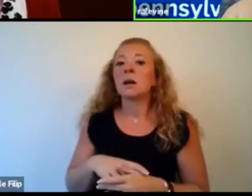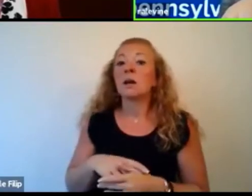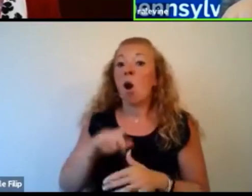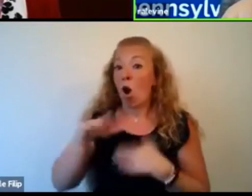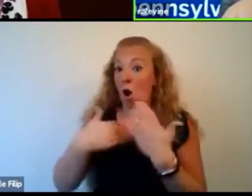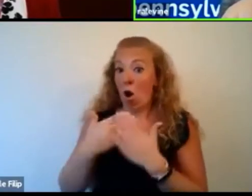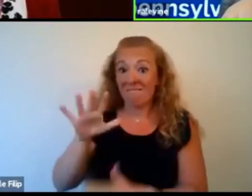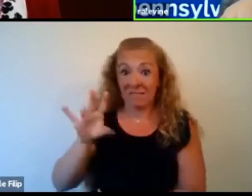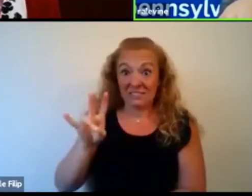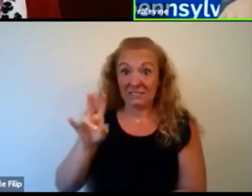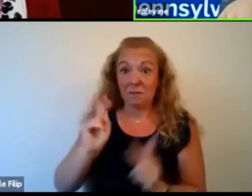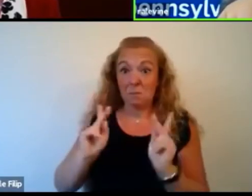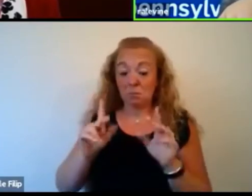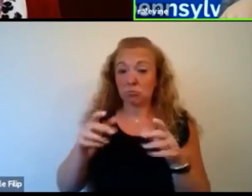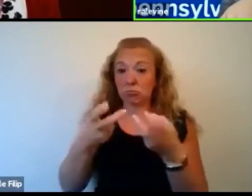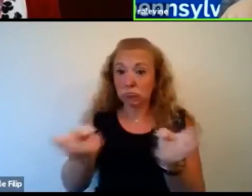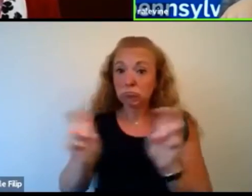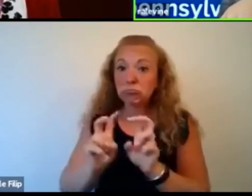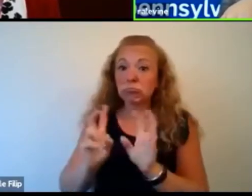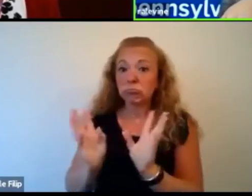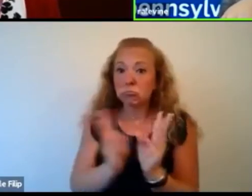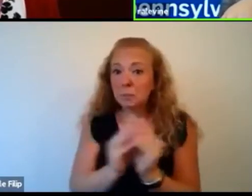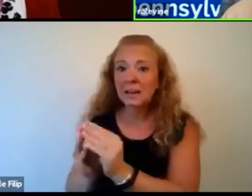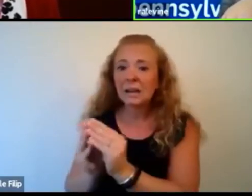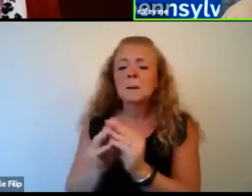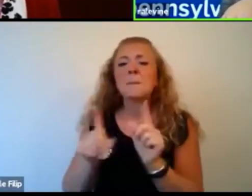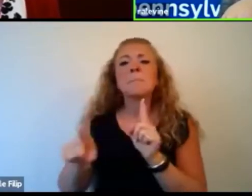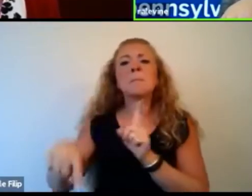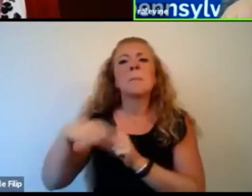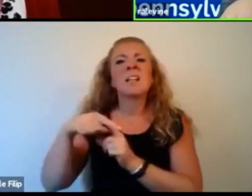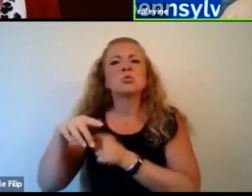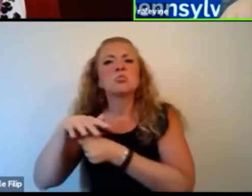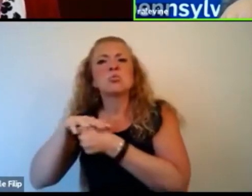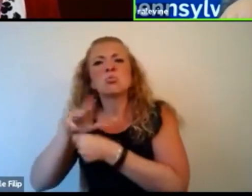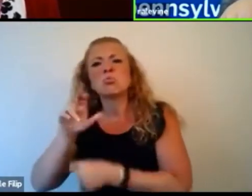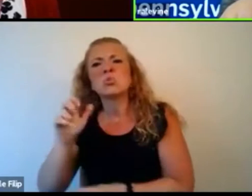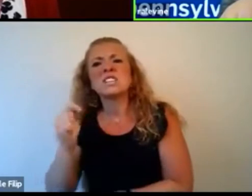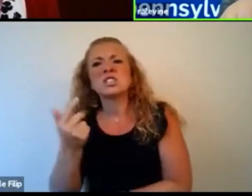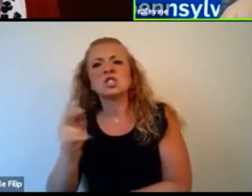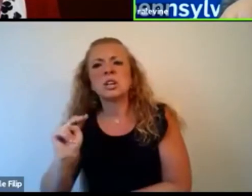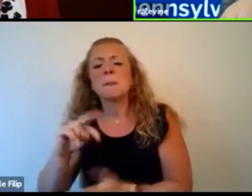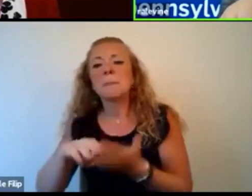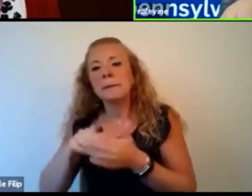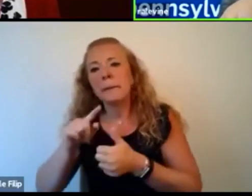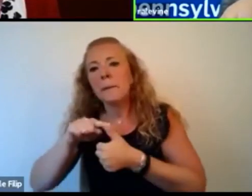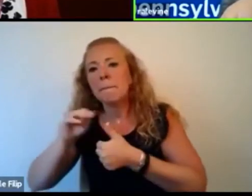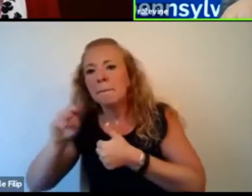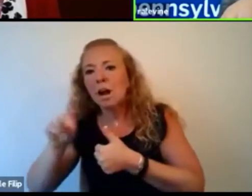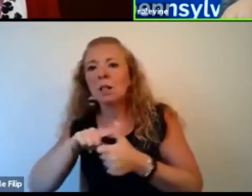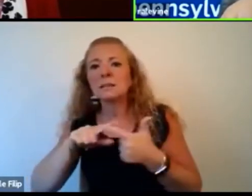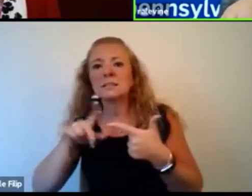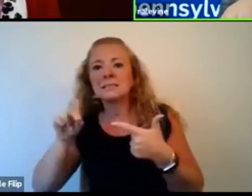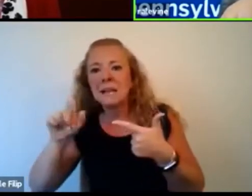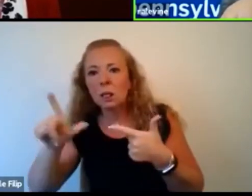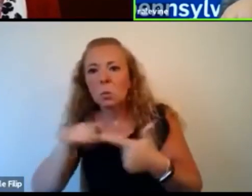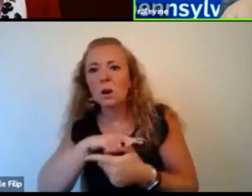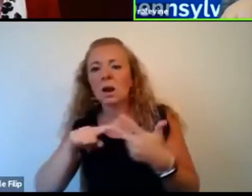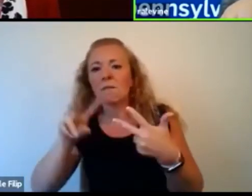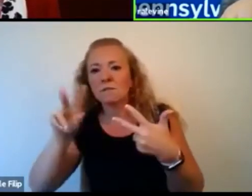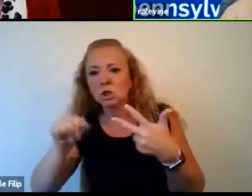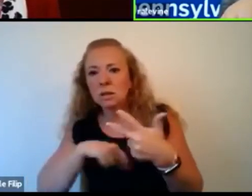get together or we have regional phone calls. You know, our region includes Maryland and Delaware and Virginia,